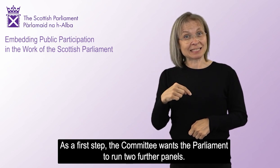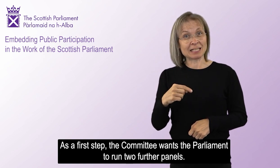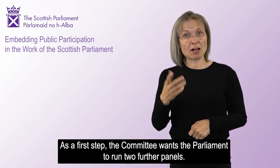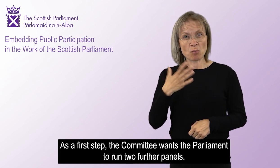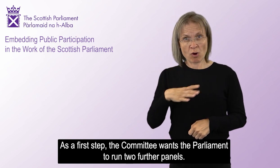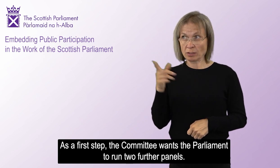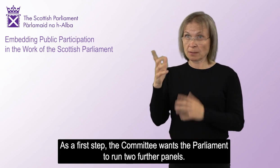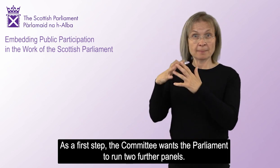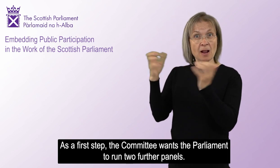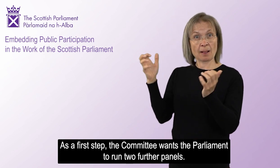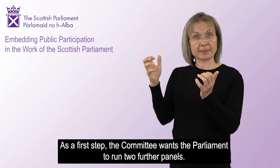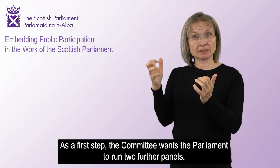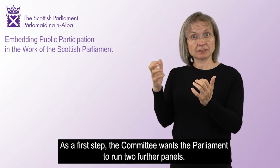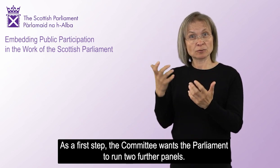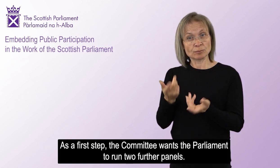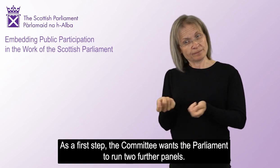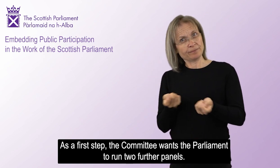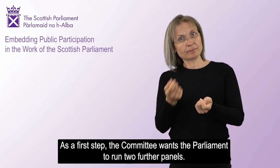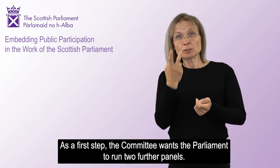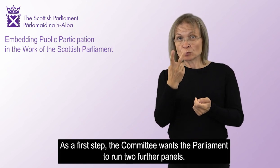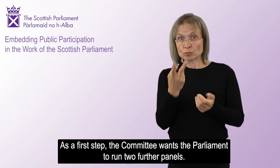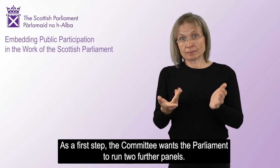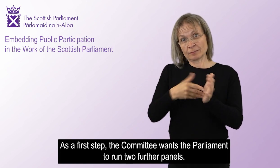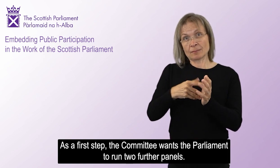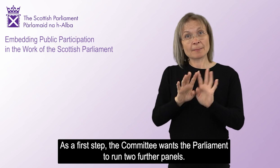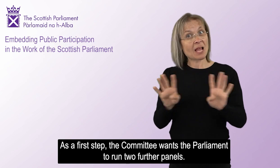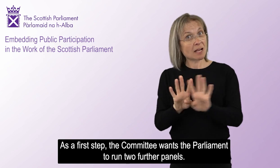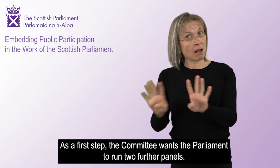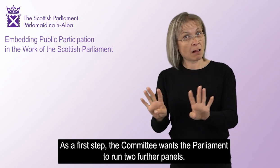As a first step, the Committee wants the Parliament to run two further panels.